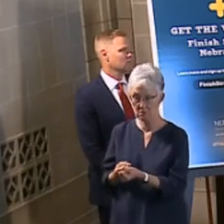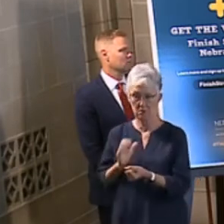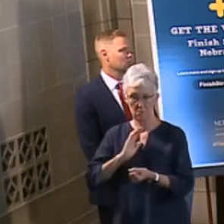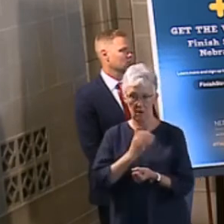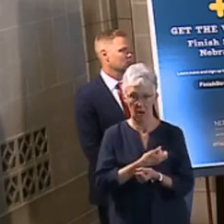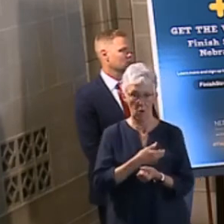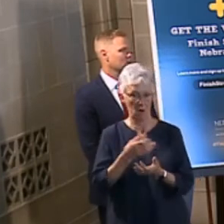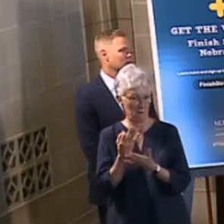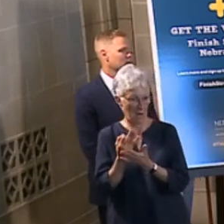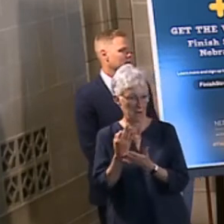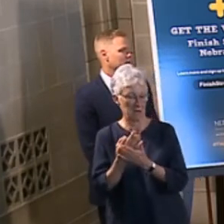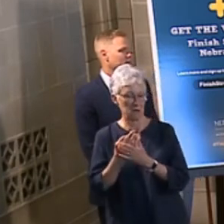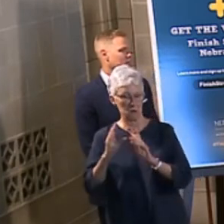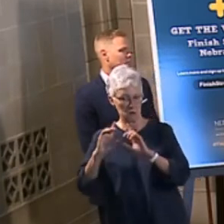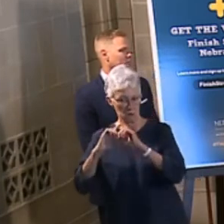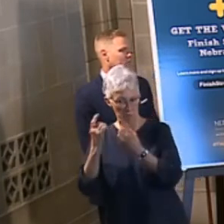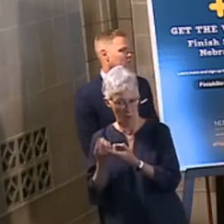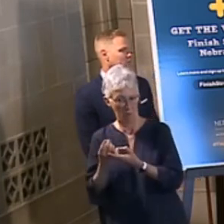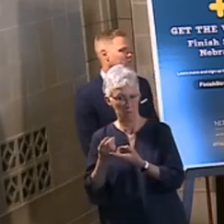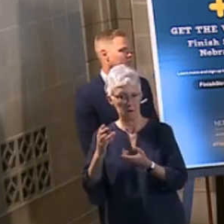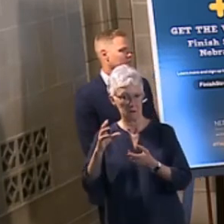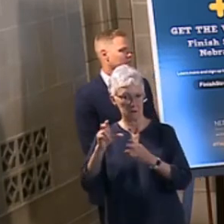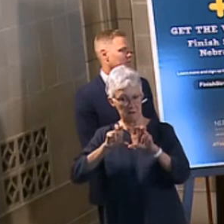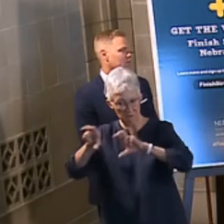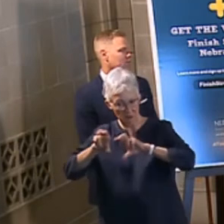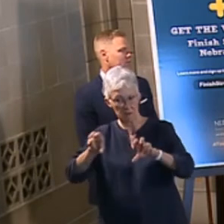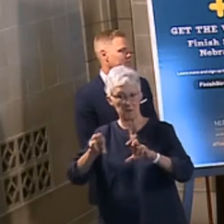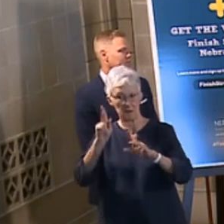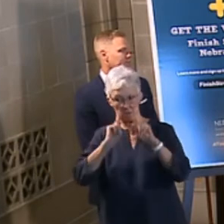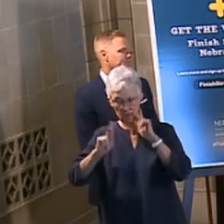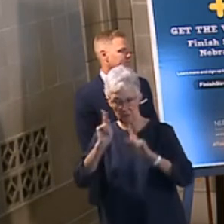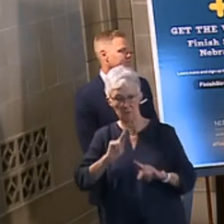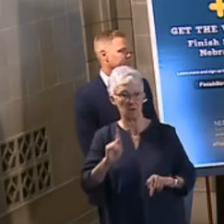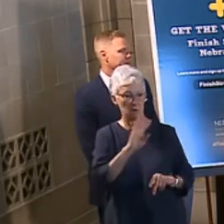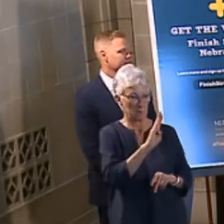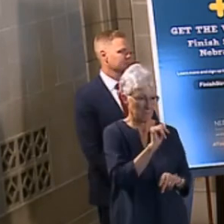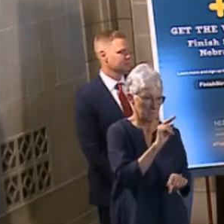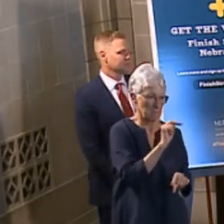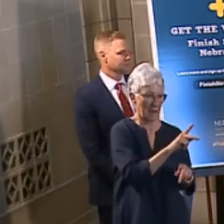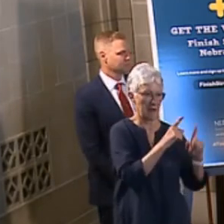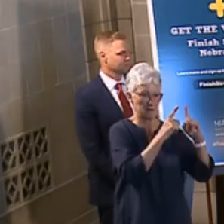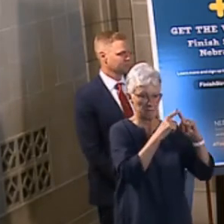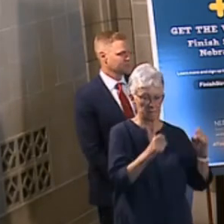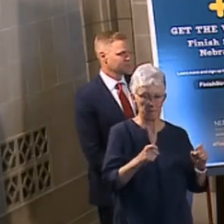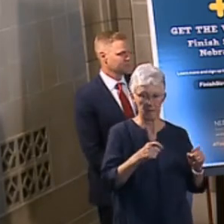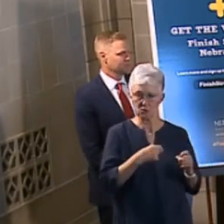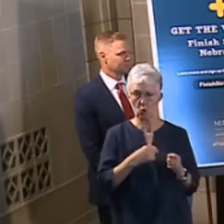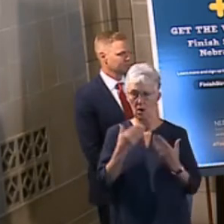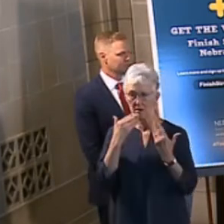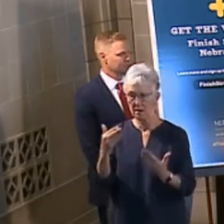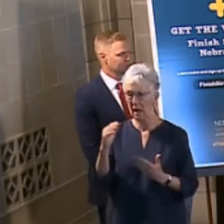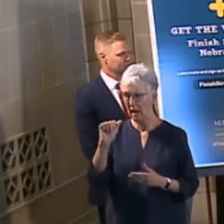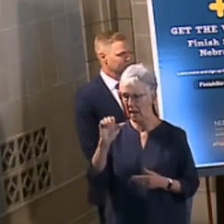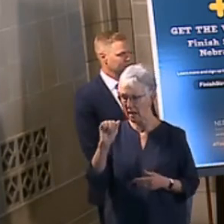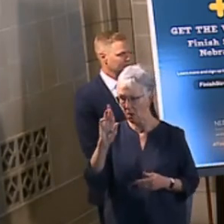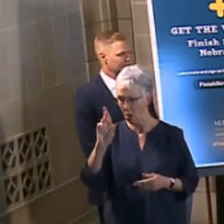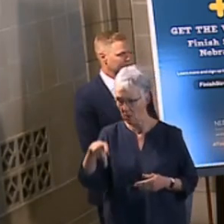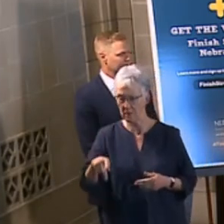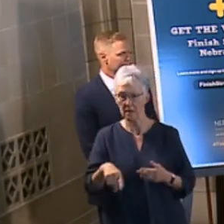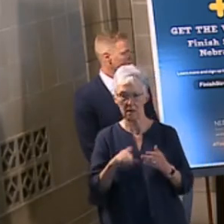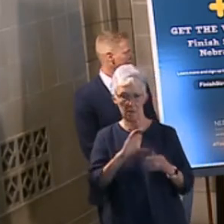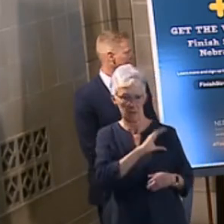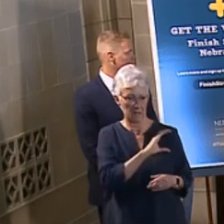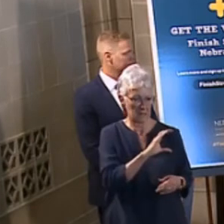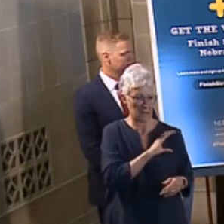dedication of our Department's teammates, as well as DHHS, Adult Protective Services, AARP, and law enforcement in